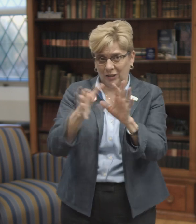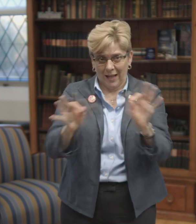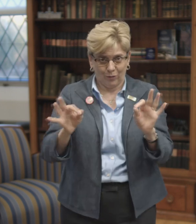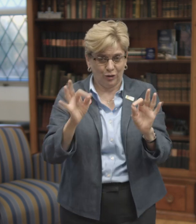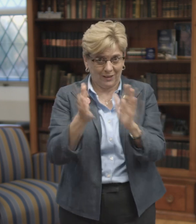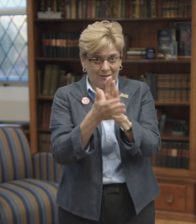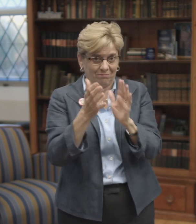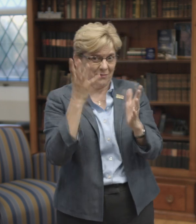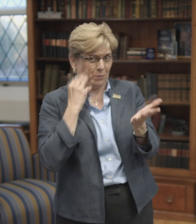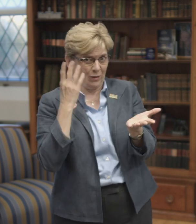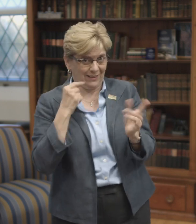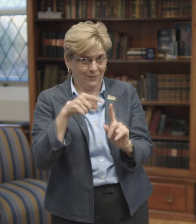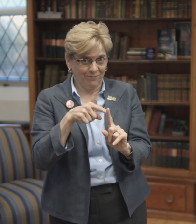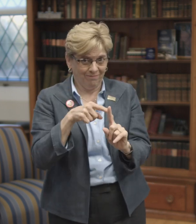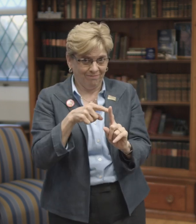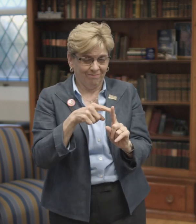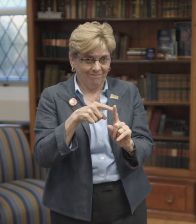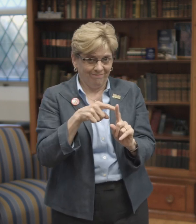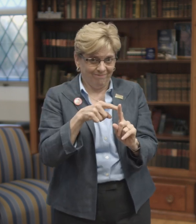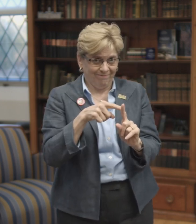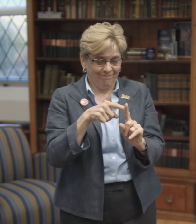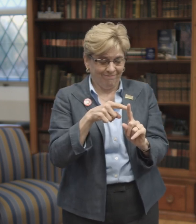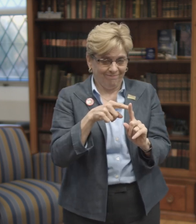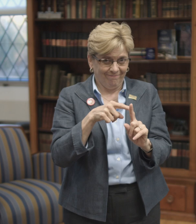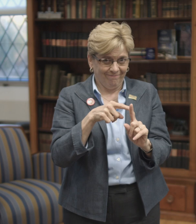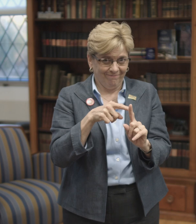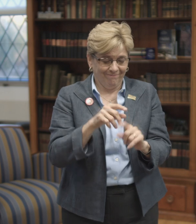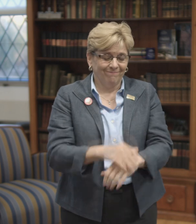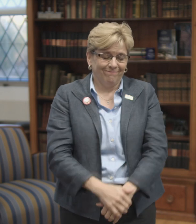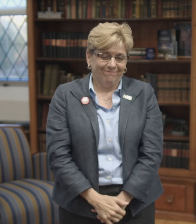American Sign Language and English, to provide them with both of those language experiences.